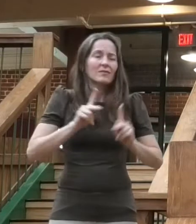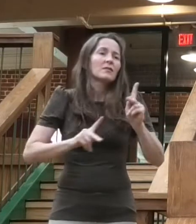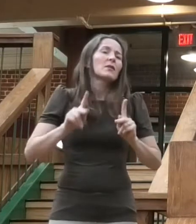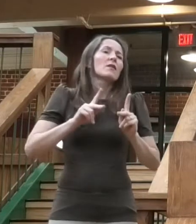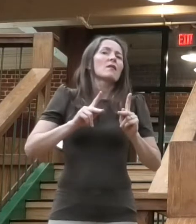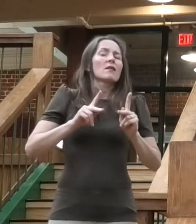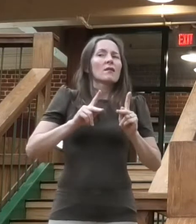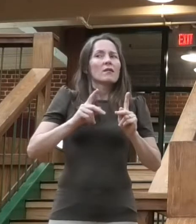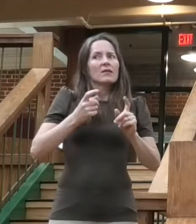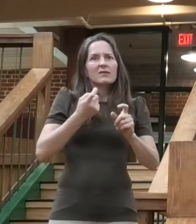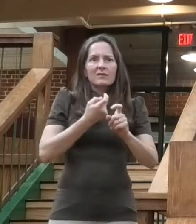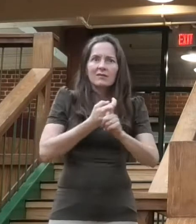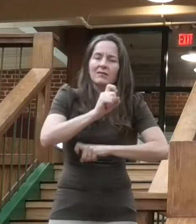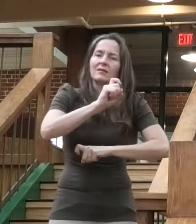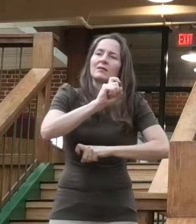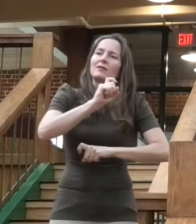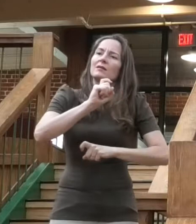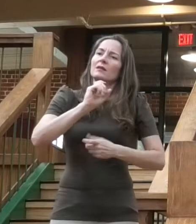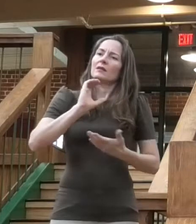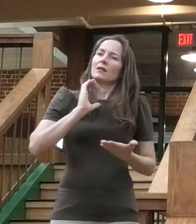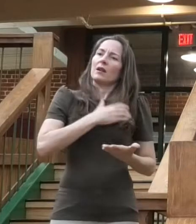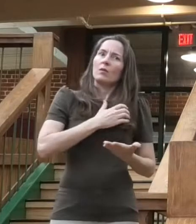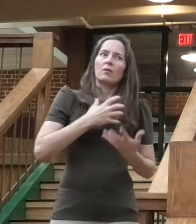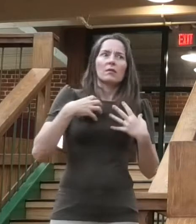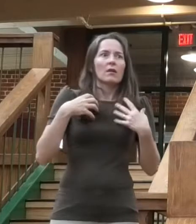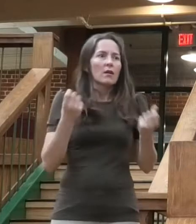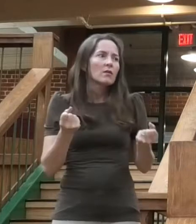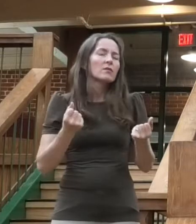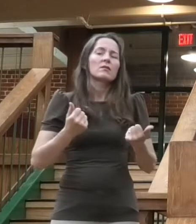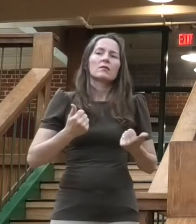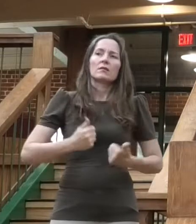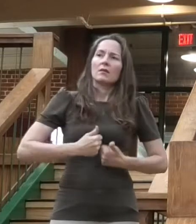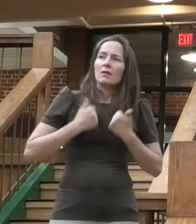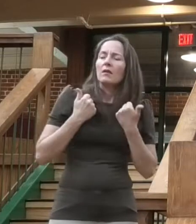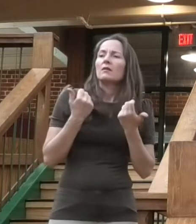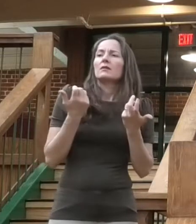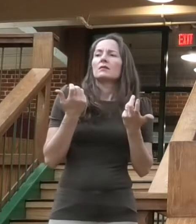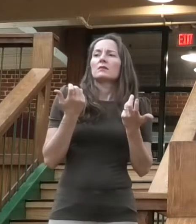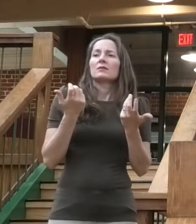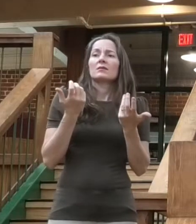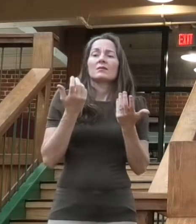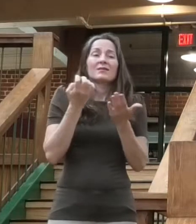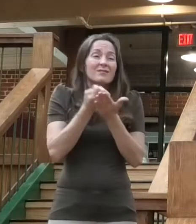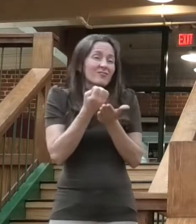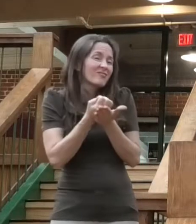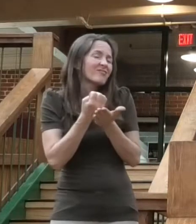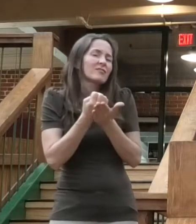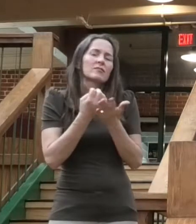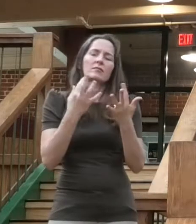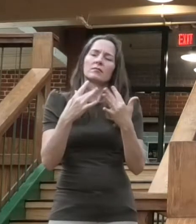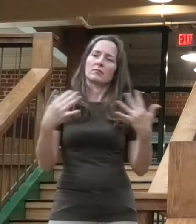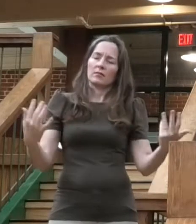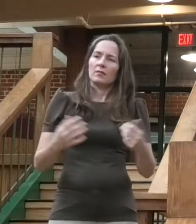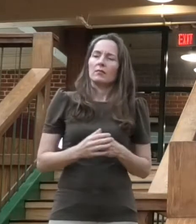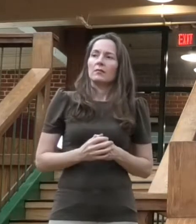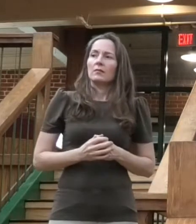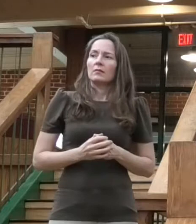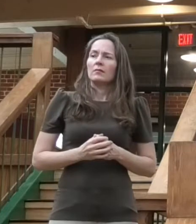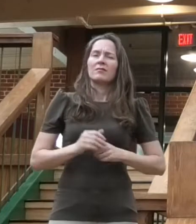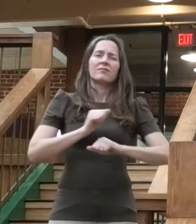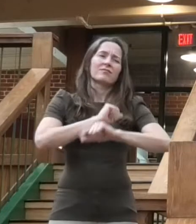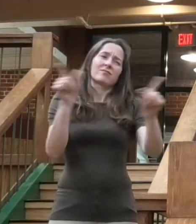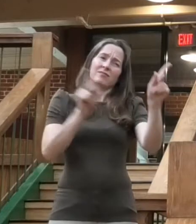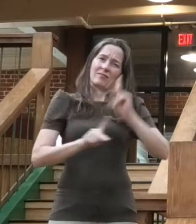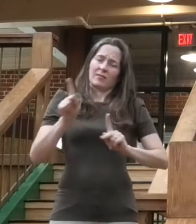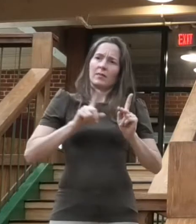and our economy. Everyone has had to quickly adapt during this pandemic, whether you're a parent